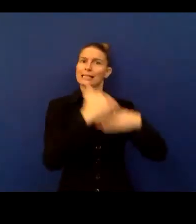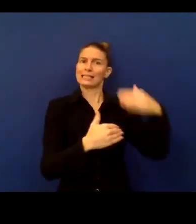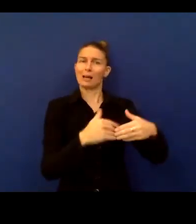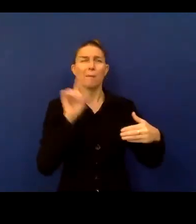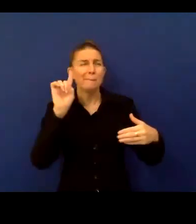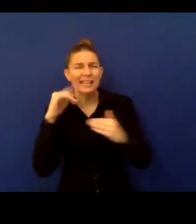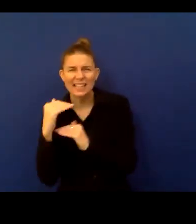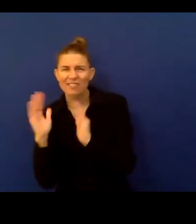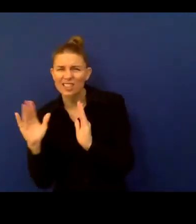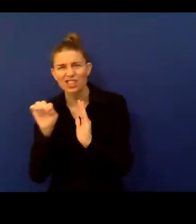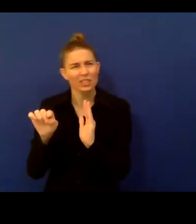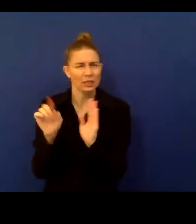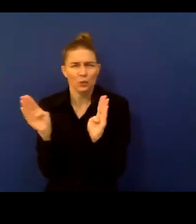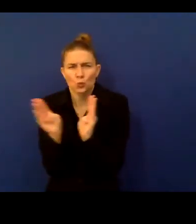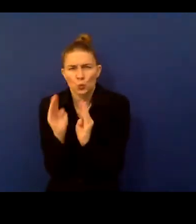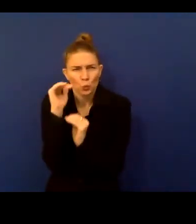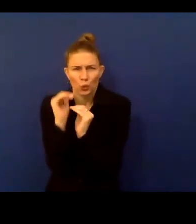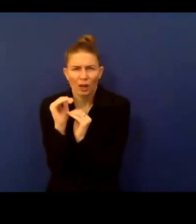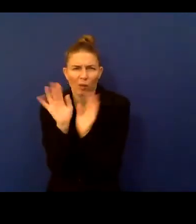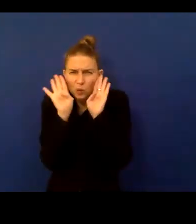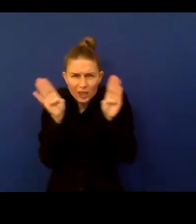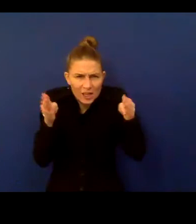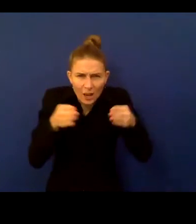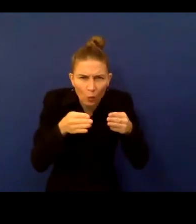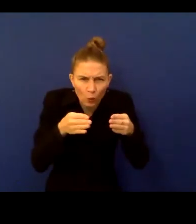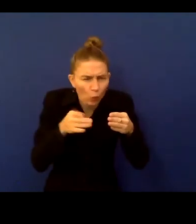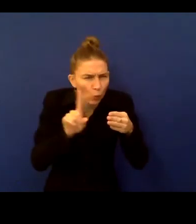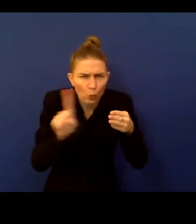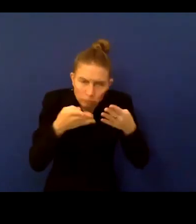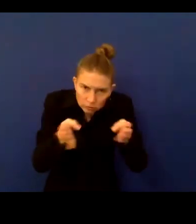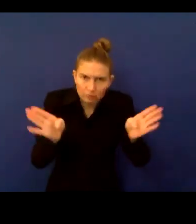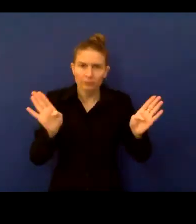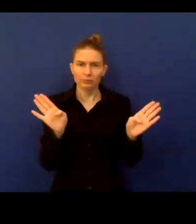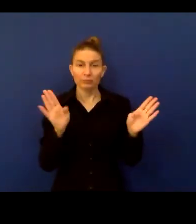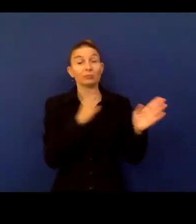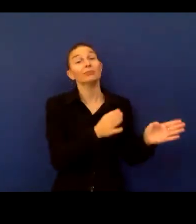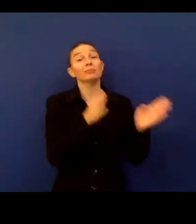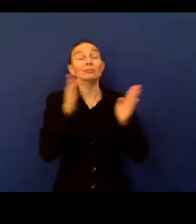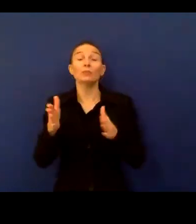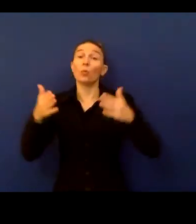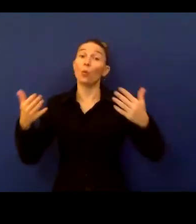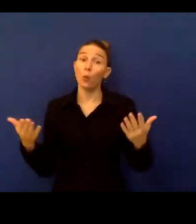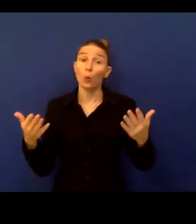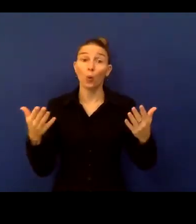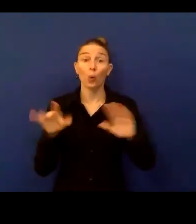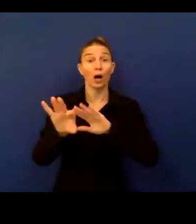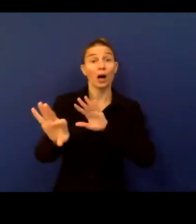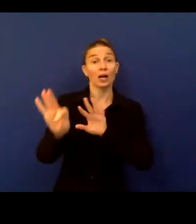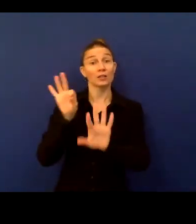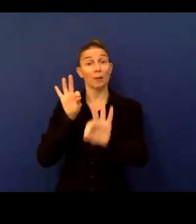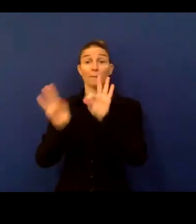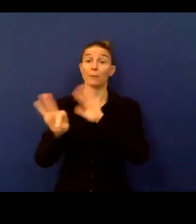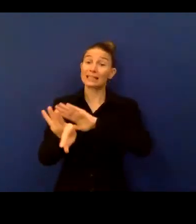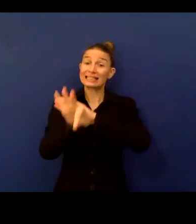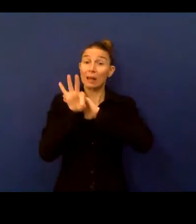sampling methods have done in a way that, the sampling selection has done in a way that excluded persons with